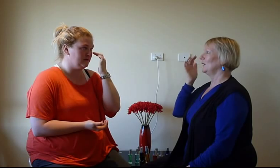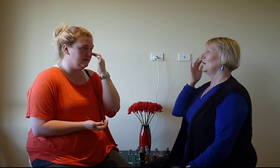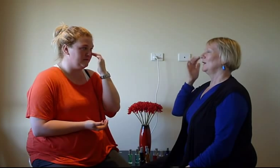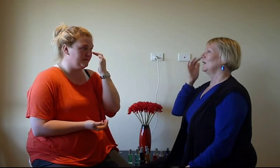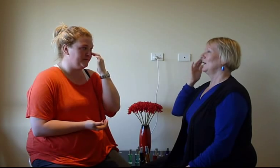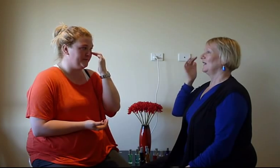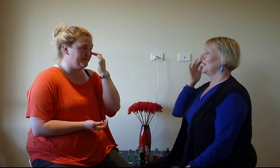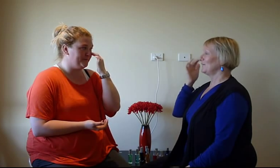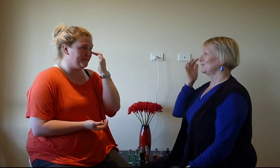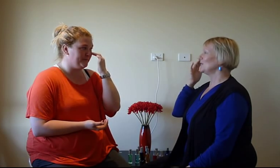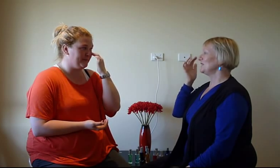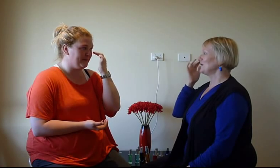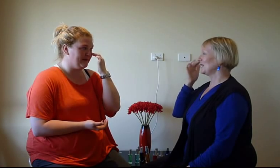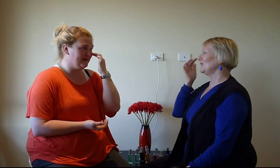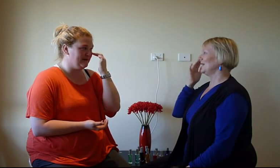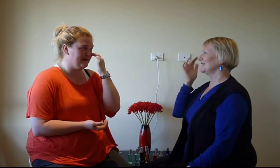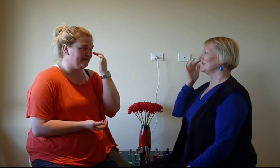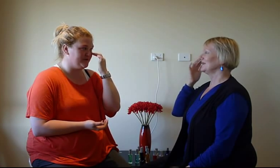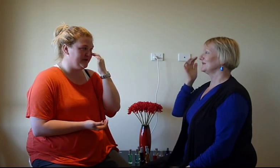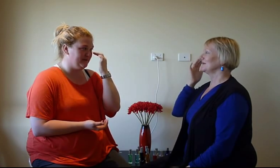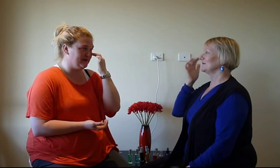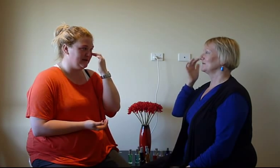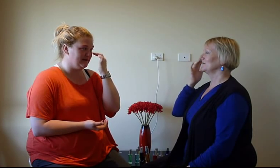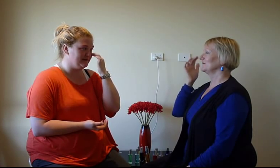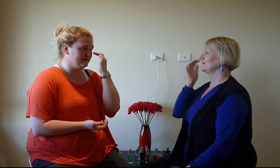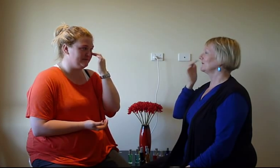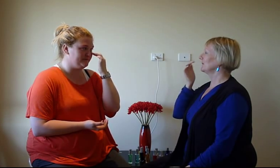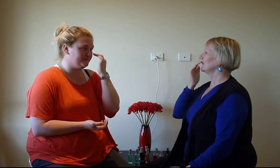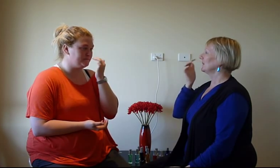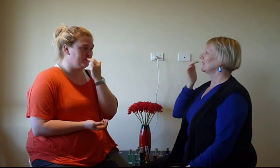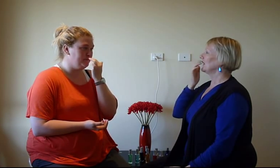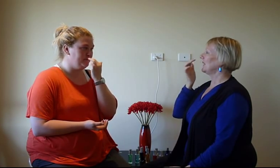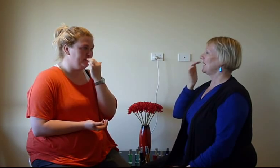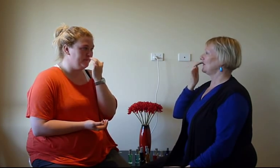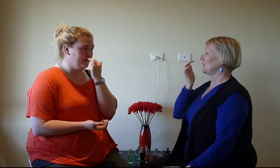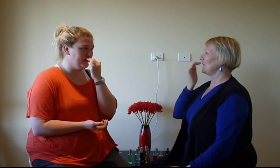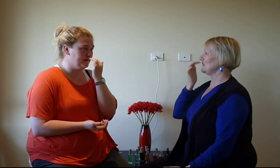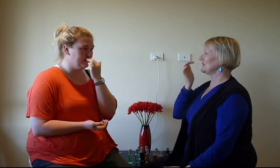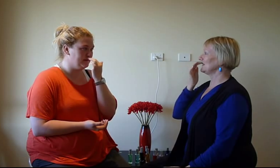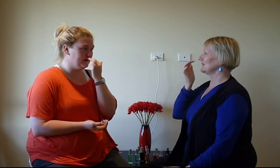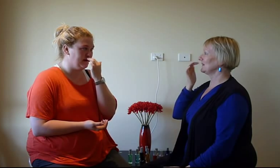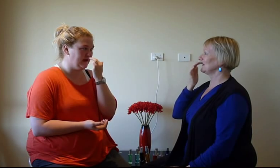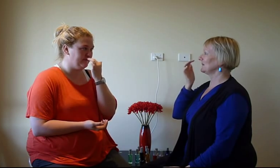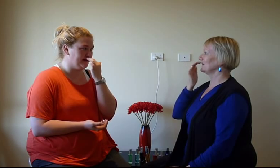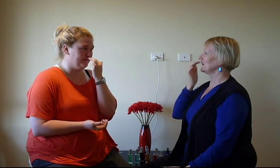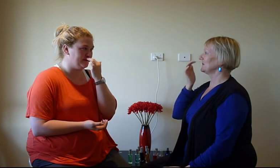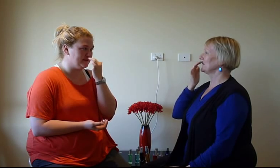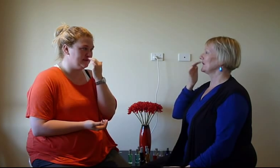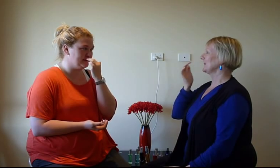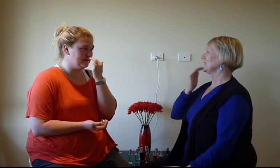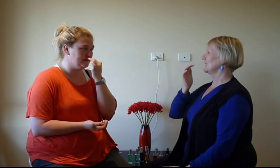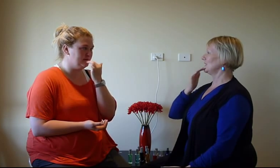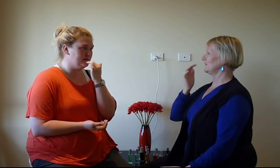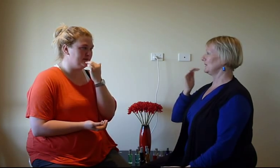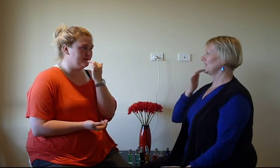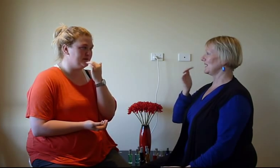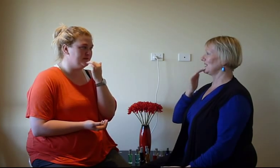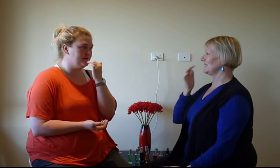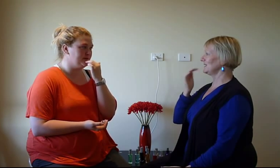And love treating my clients. Love treating my clients. I have a great business. I have a great business. I feel that cleansing